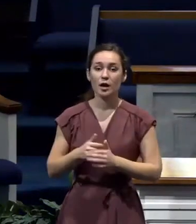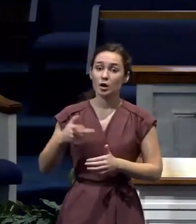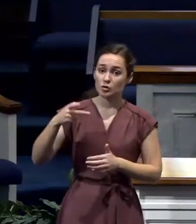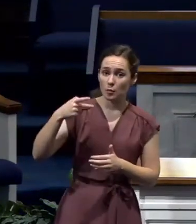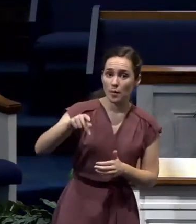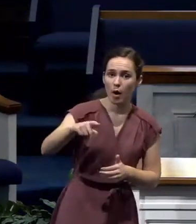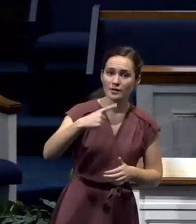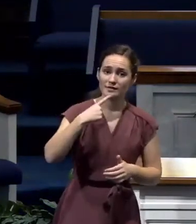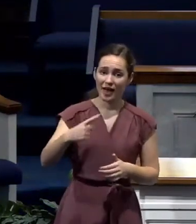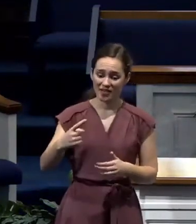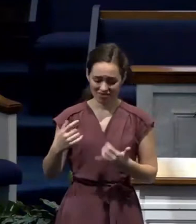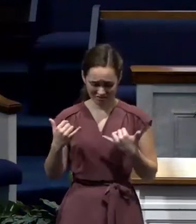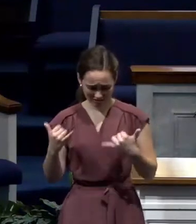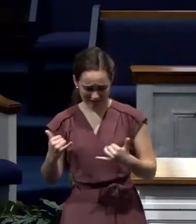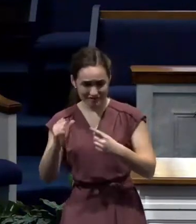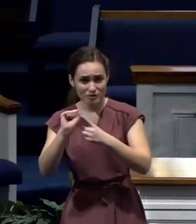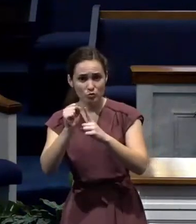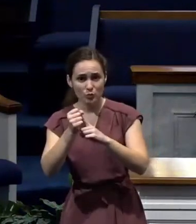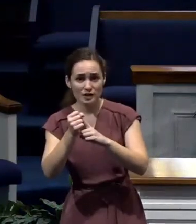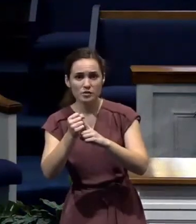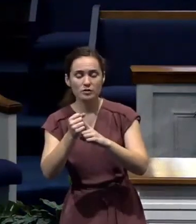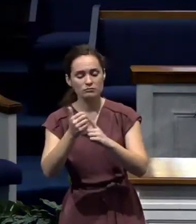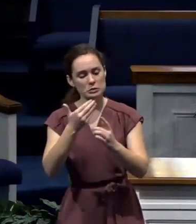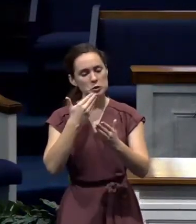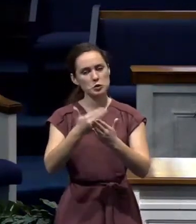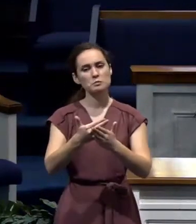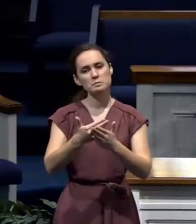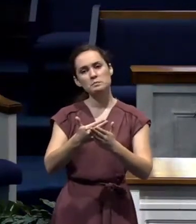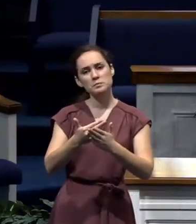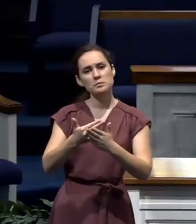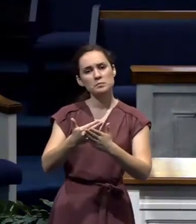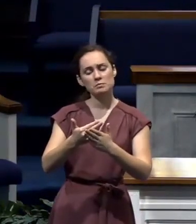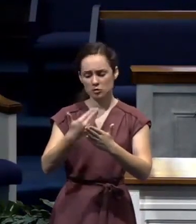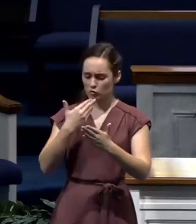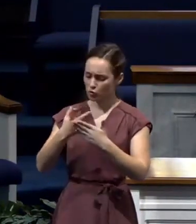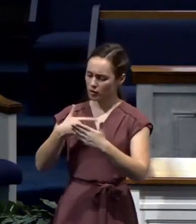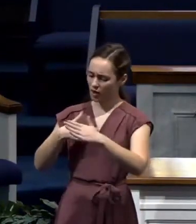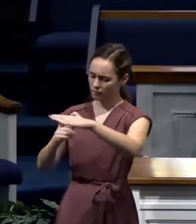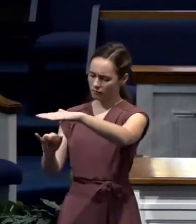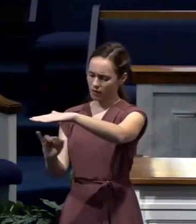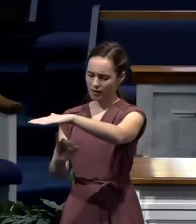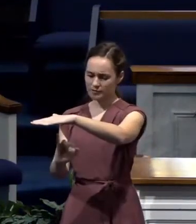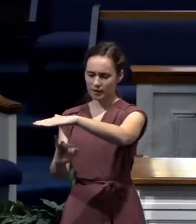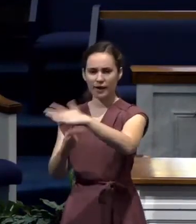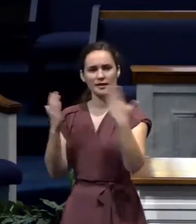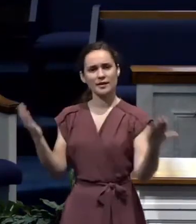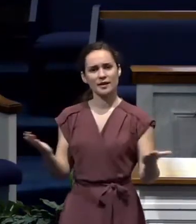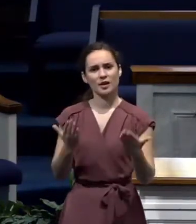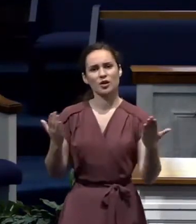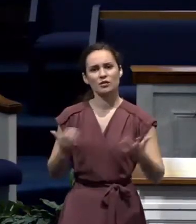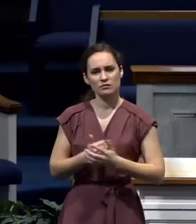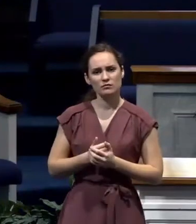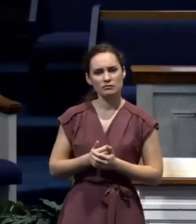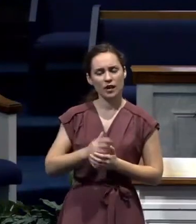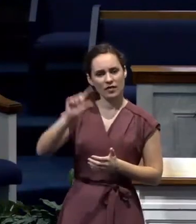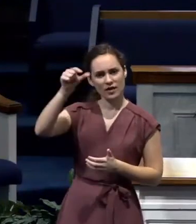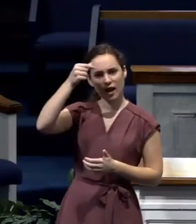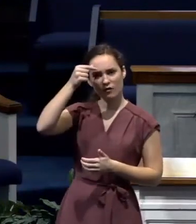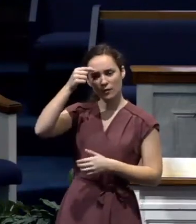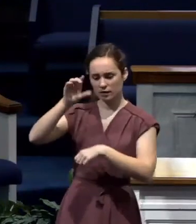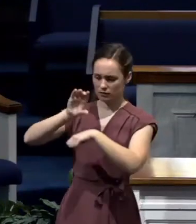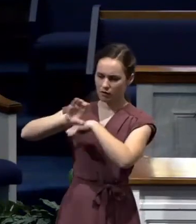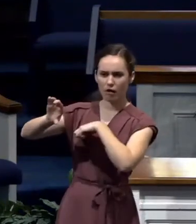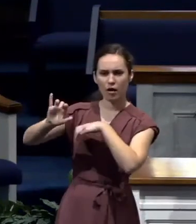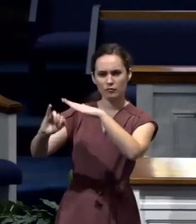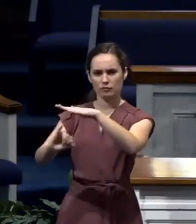good for me. It's good for me that I'm in prison. It's good for me that I'm quarantined here, enforced by the government. This is all